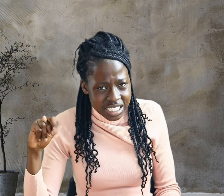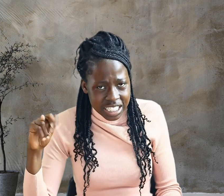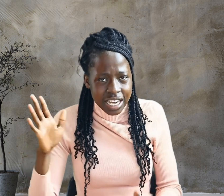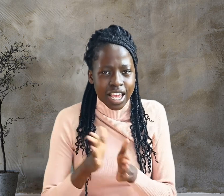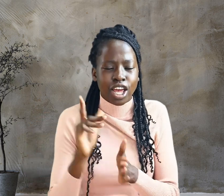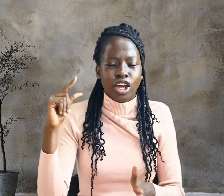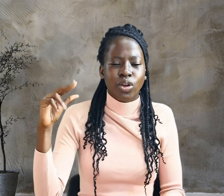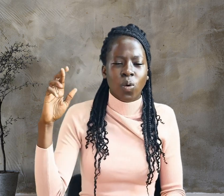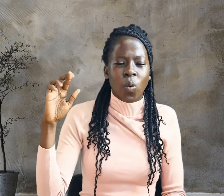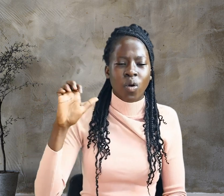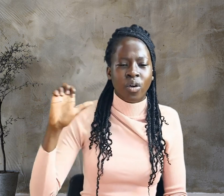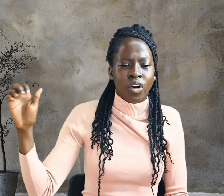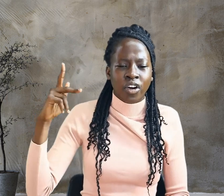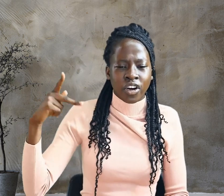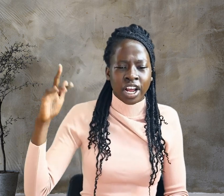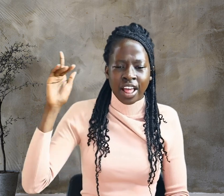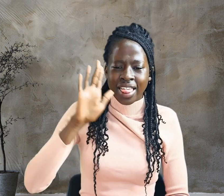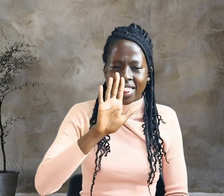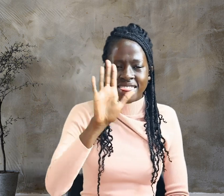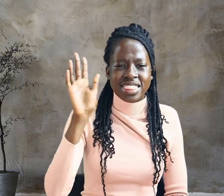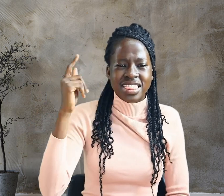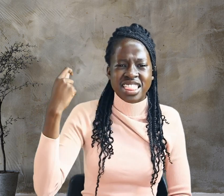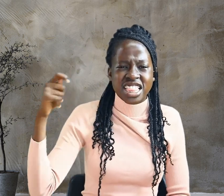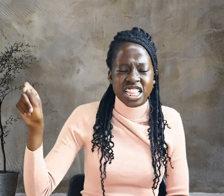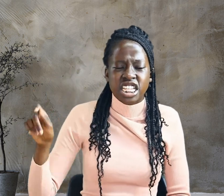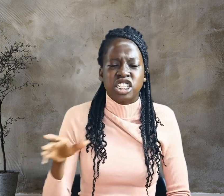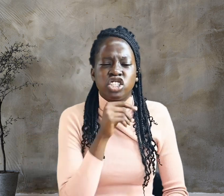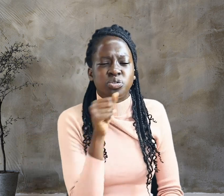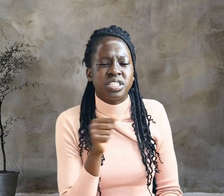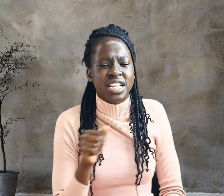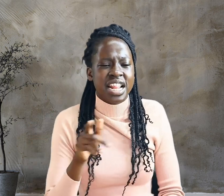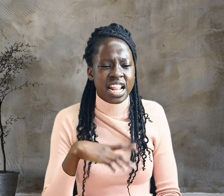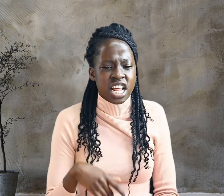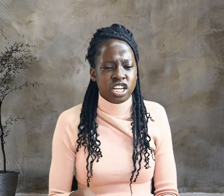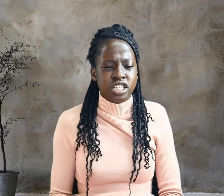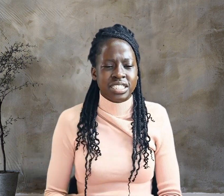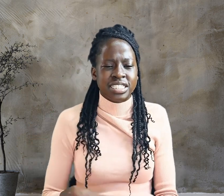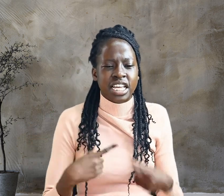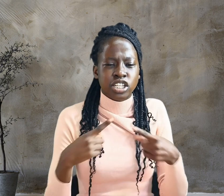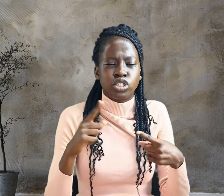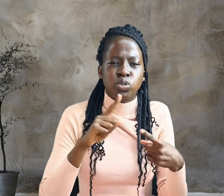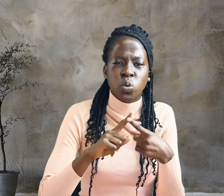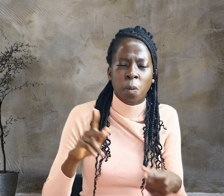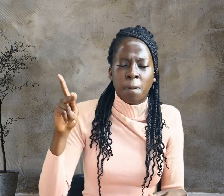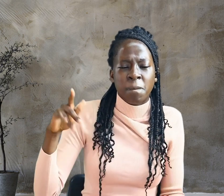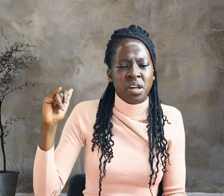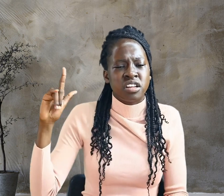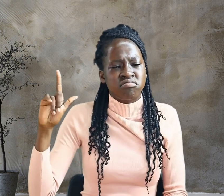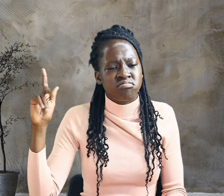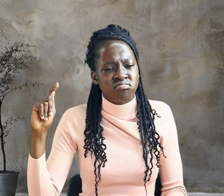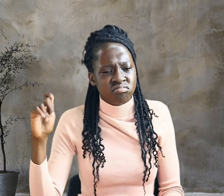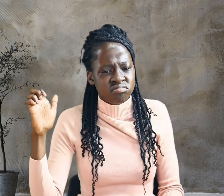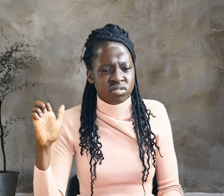but that this man claimed to be the King of the Jews. Pilate answered,